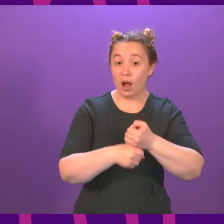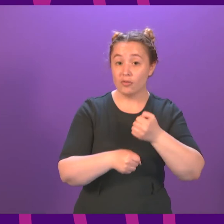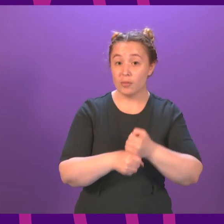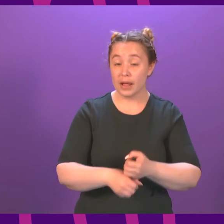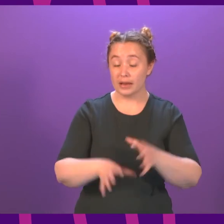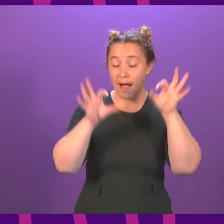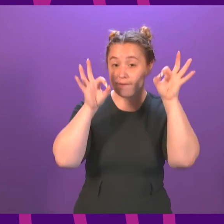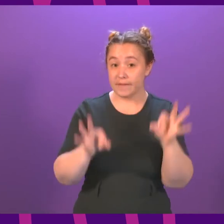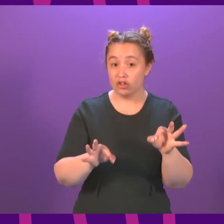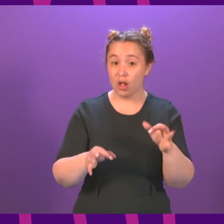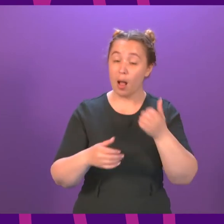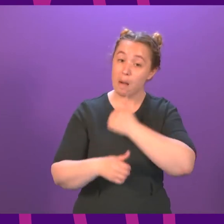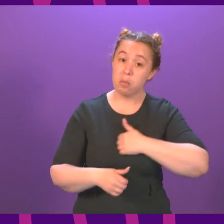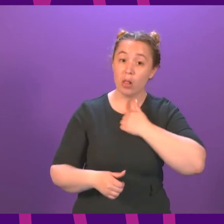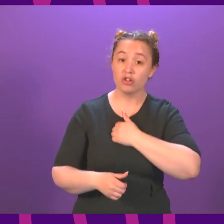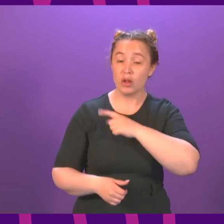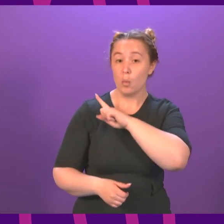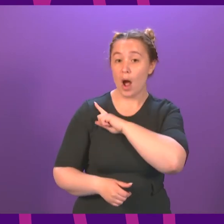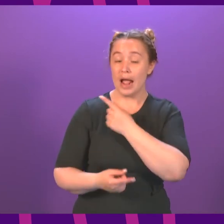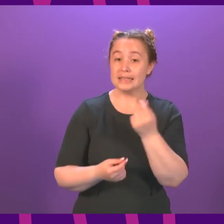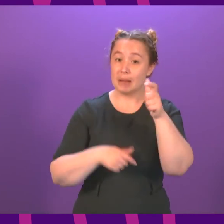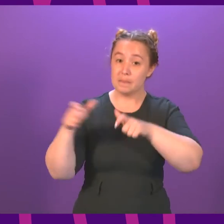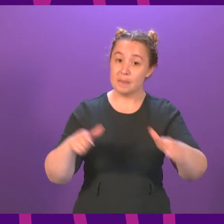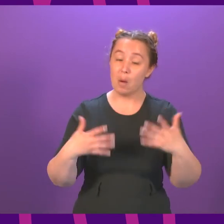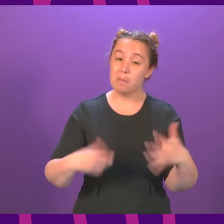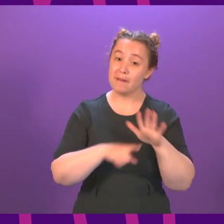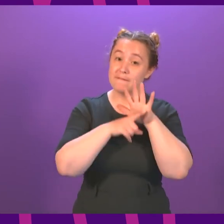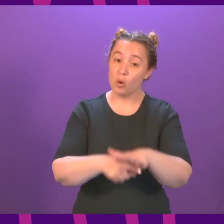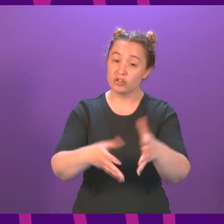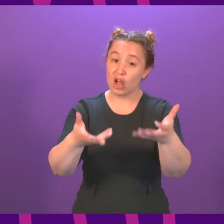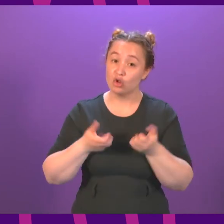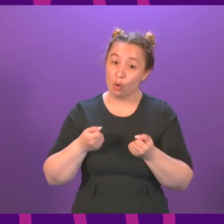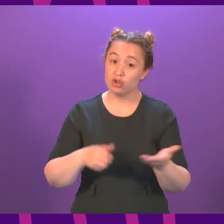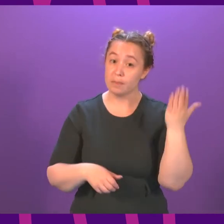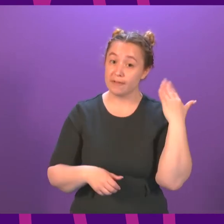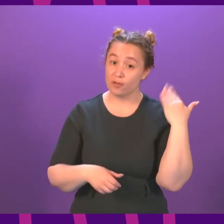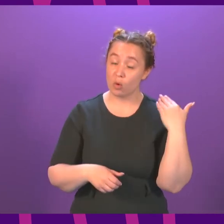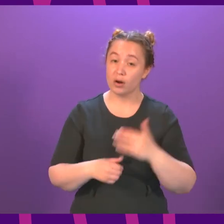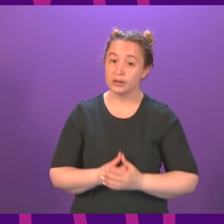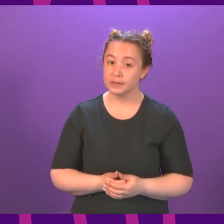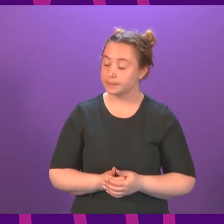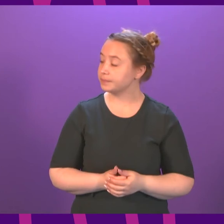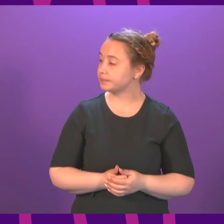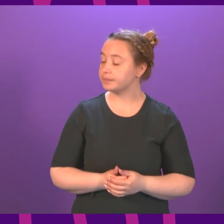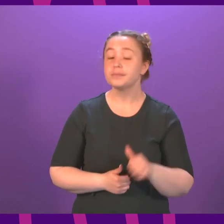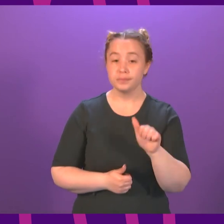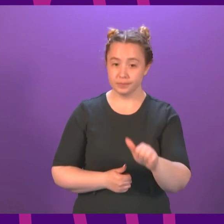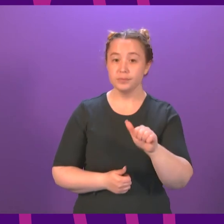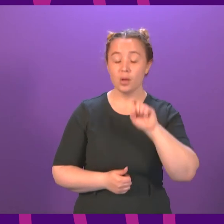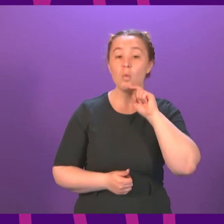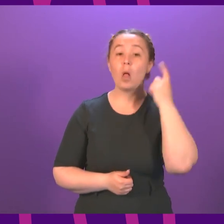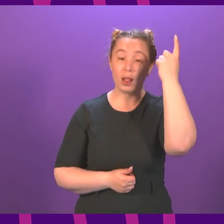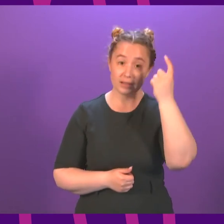victims of forced adoption? First Minister. Yes, we will consider that. Like everybody else, I